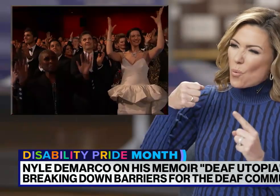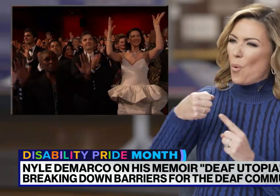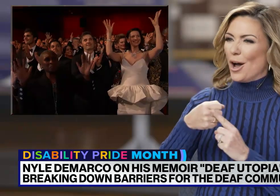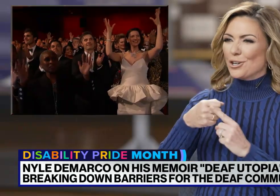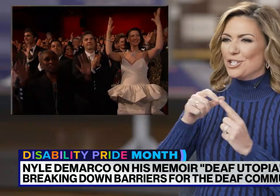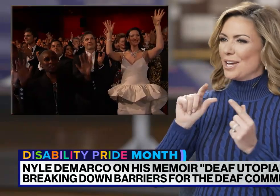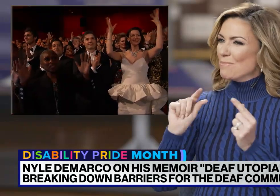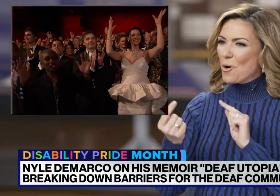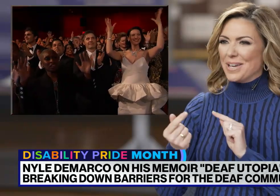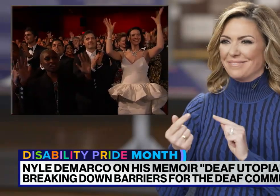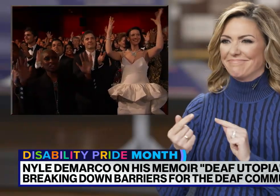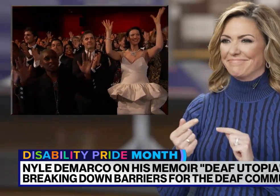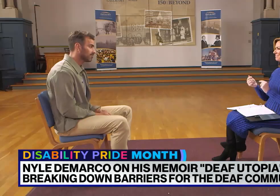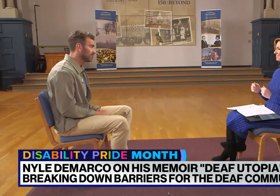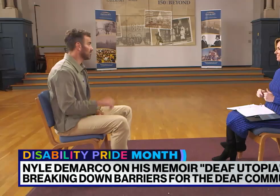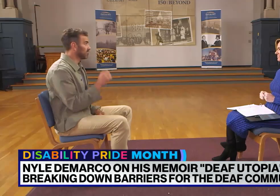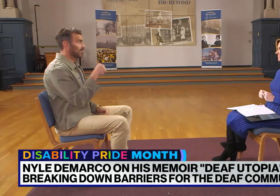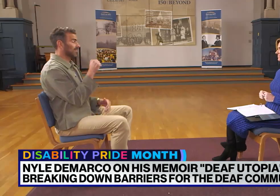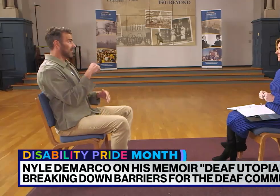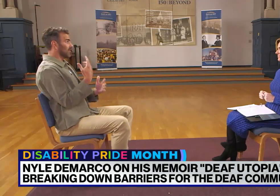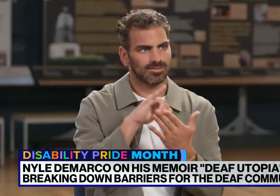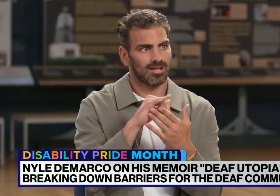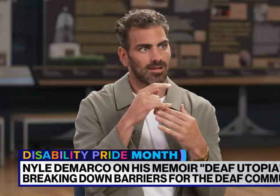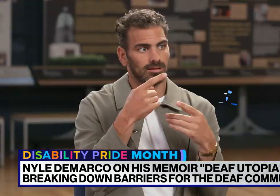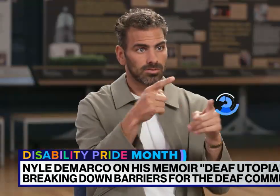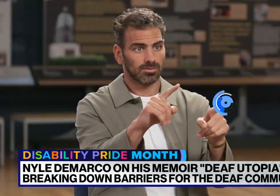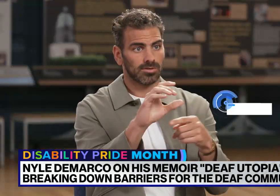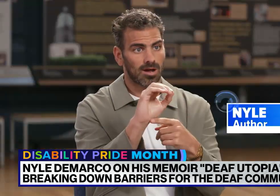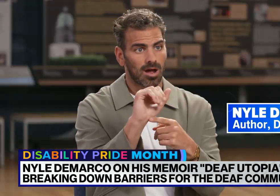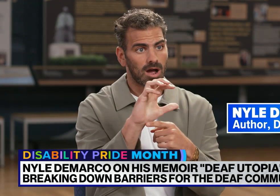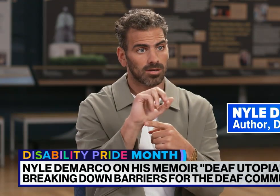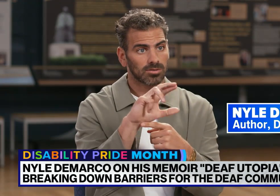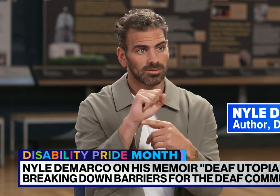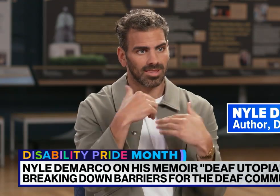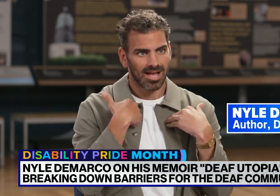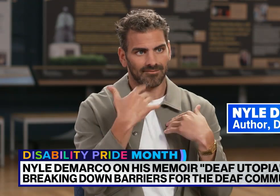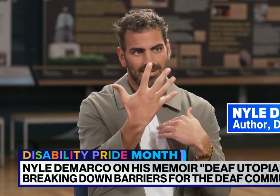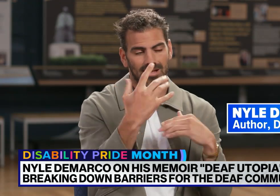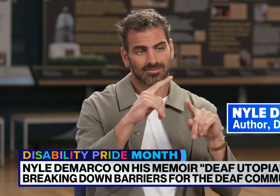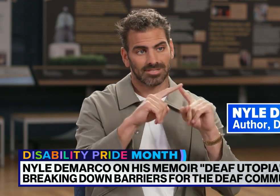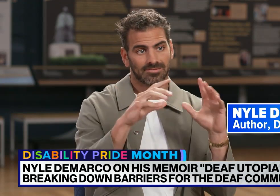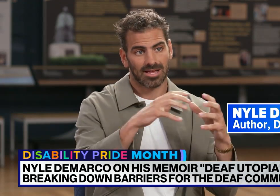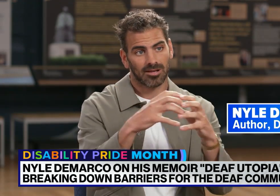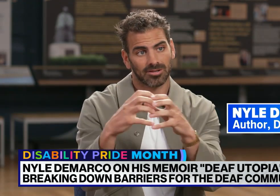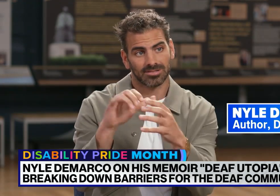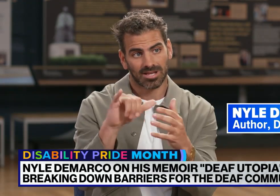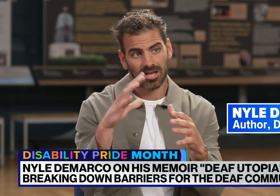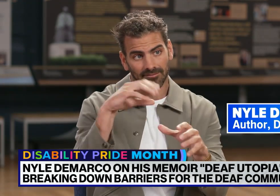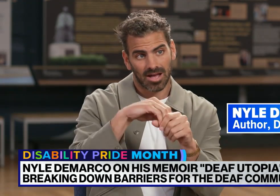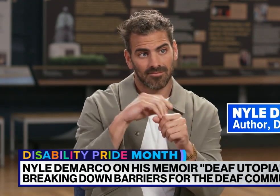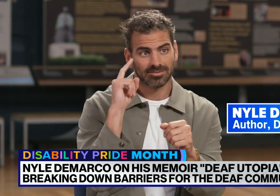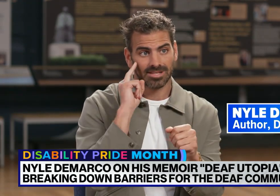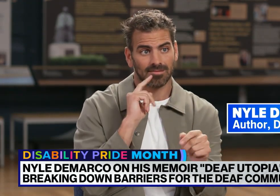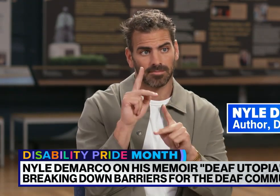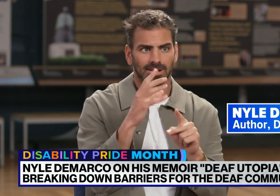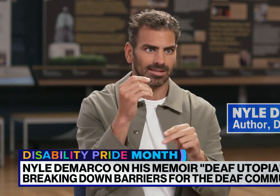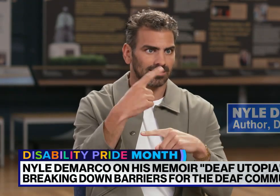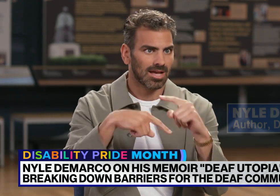watershed moment? Truly. But what most people don't realize is that along with Coda, we had something from our community